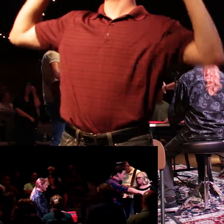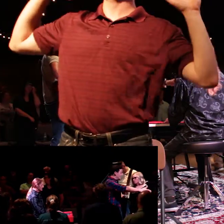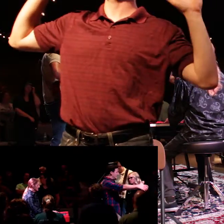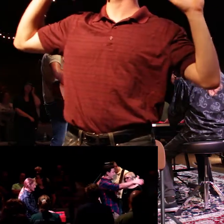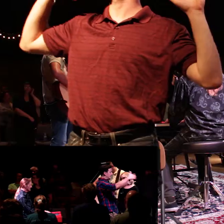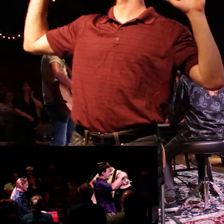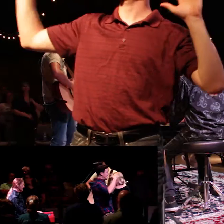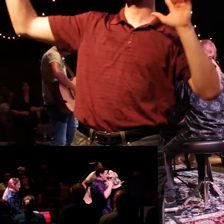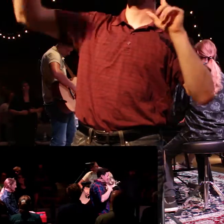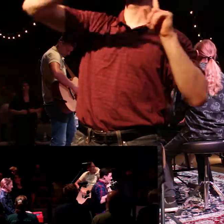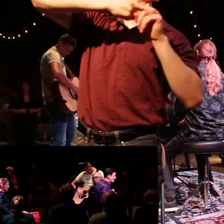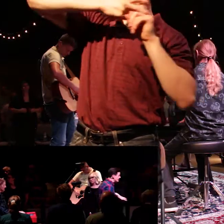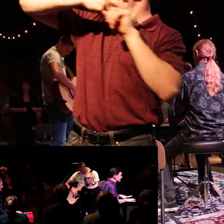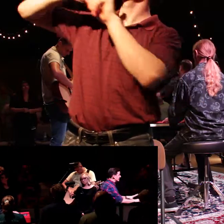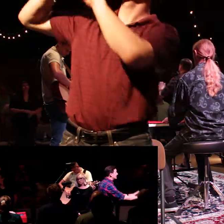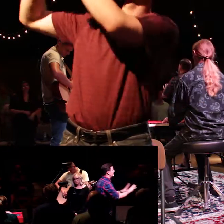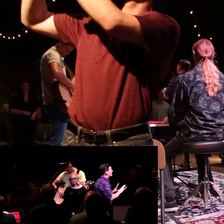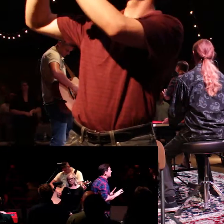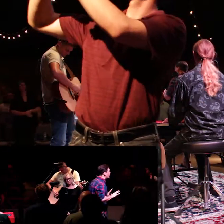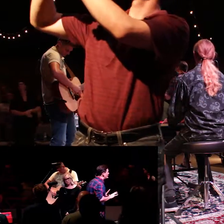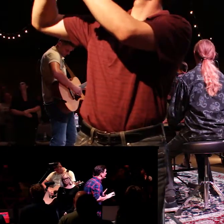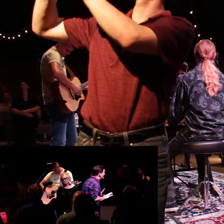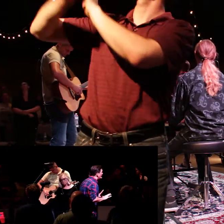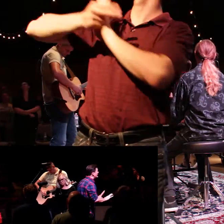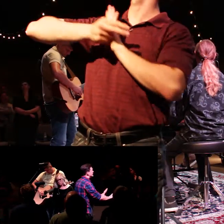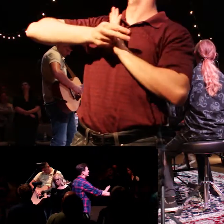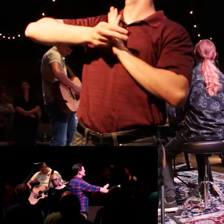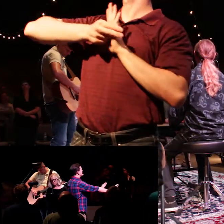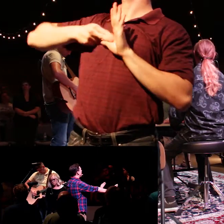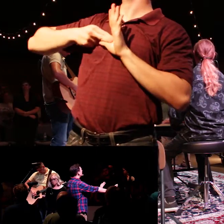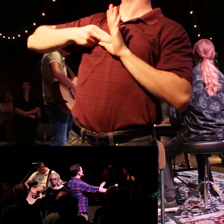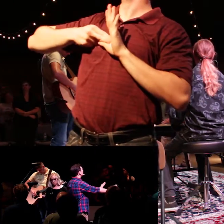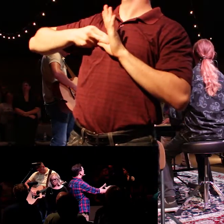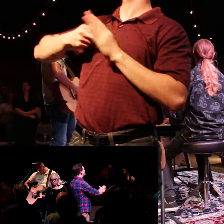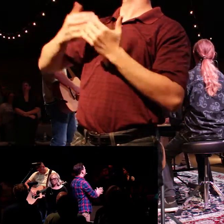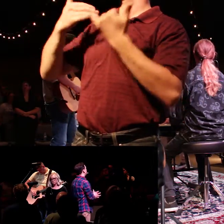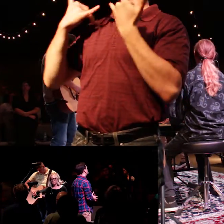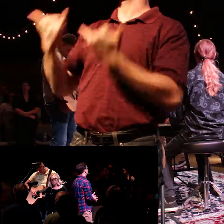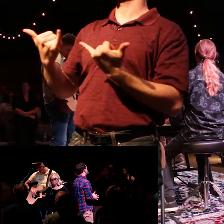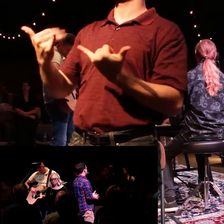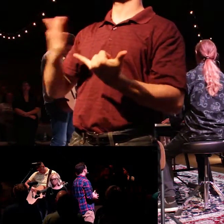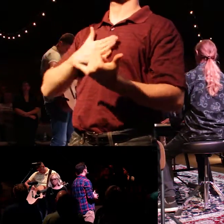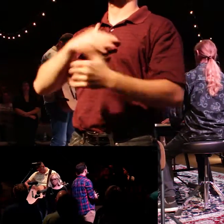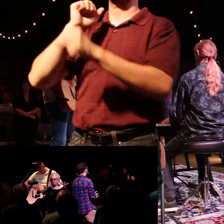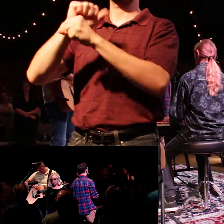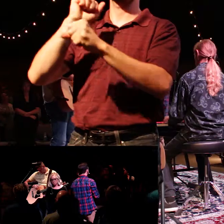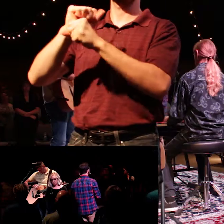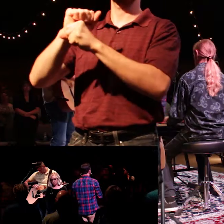I am and then I'm going to turn and I'm going to, my work is just going to be an outflow of that. Would you bow your heads with me?